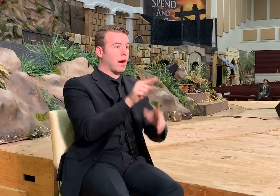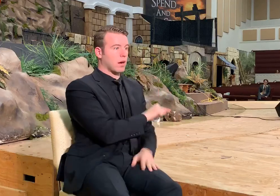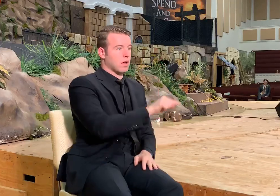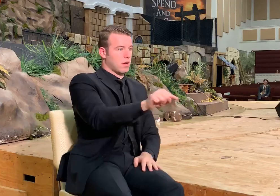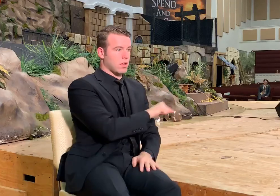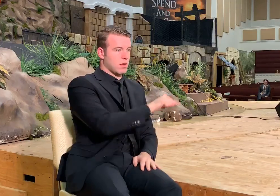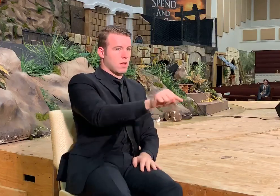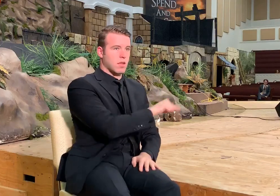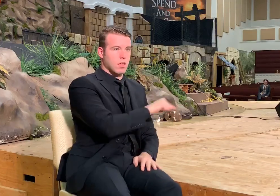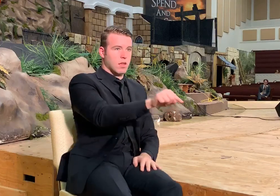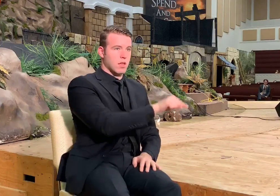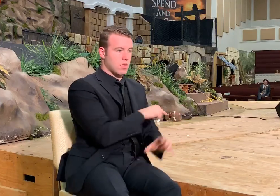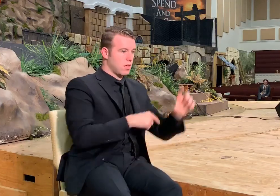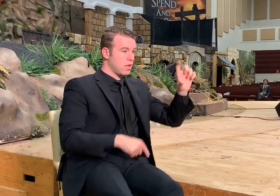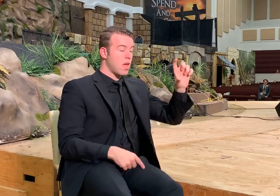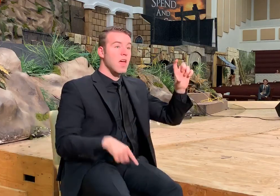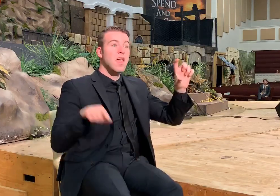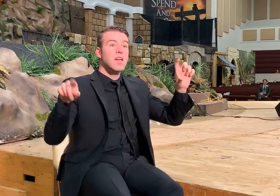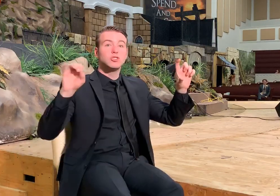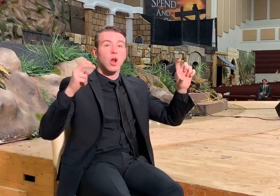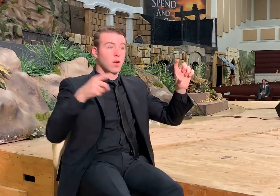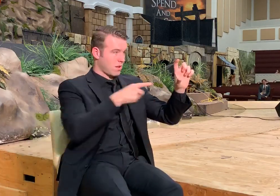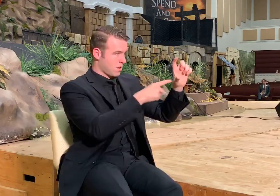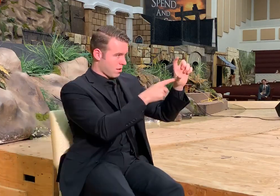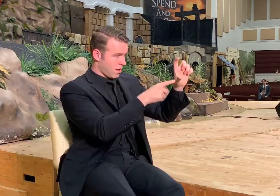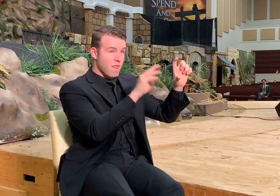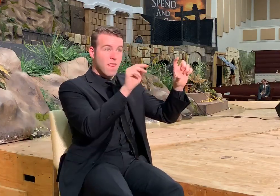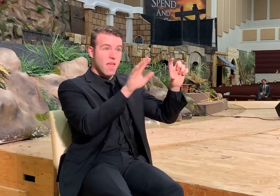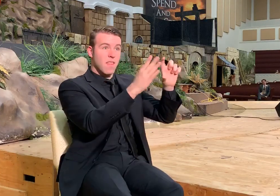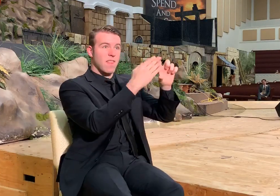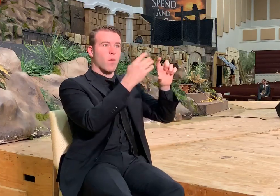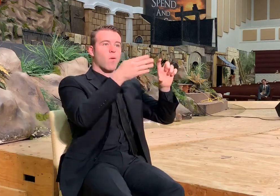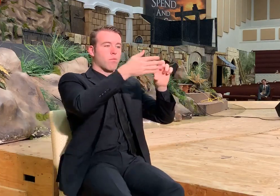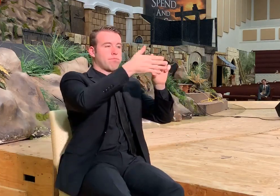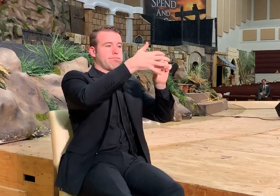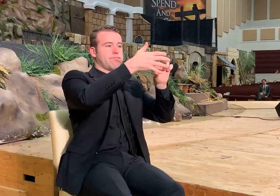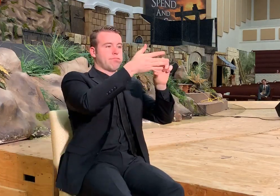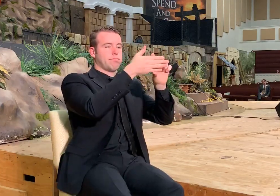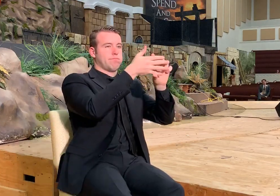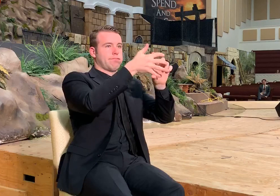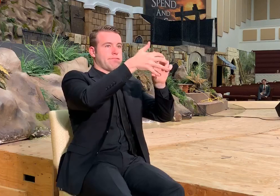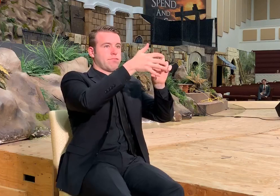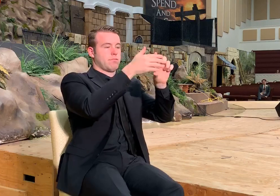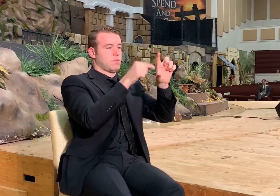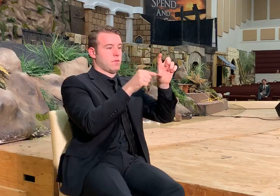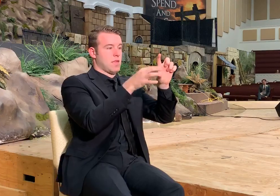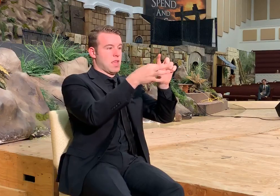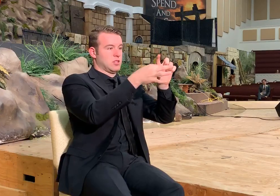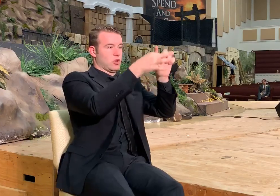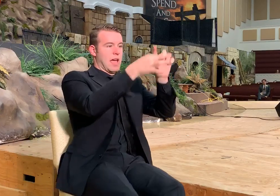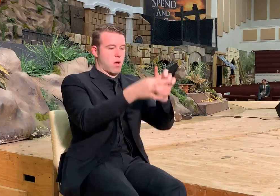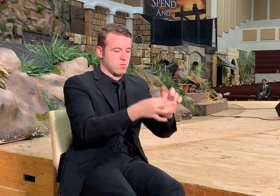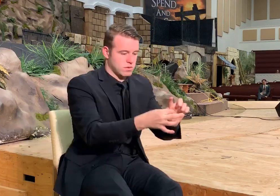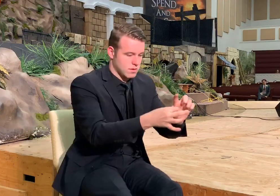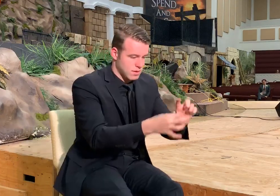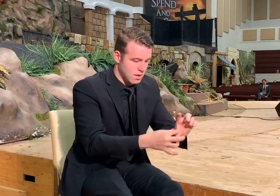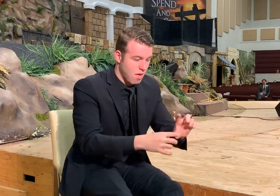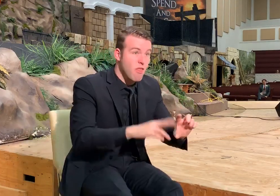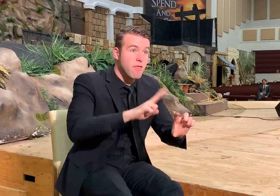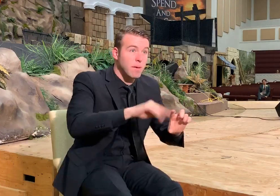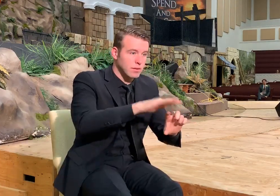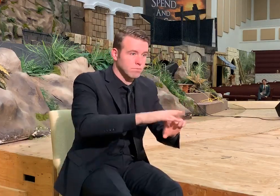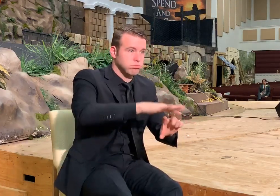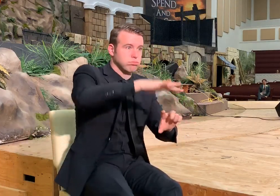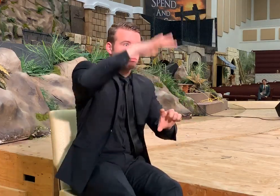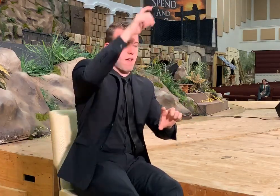And when he got home, he took the mast of that ship and made it the primary pillar that holds this, this building and